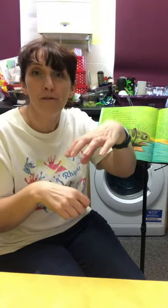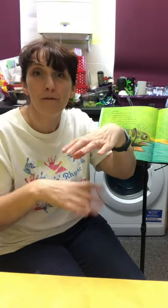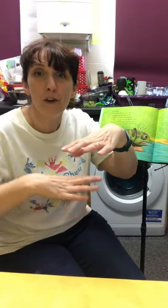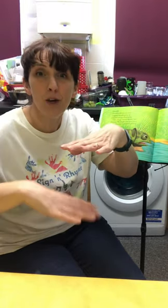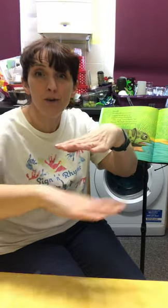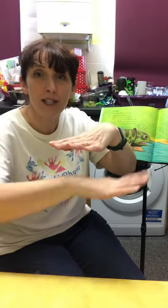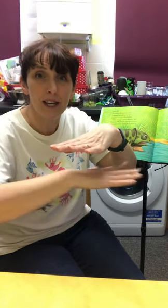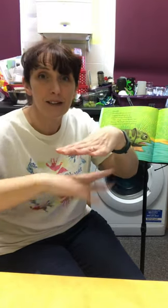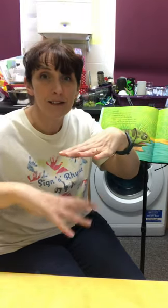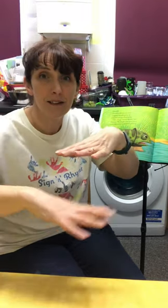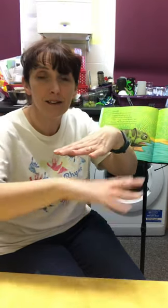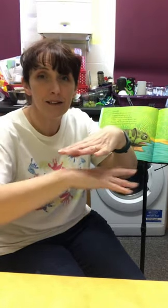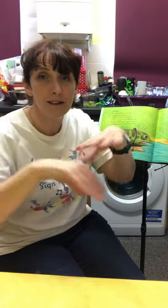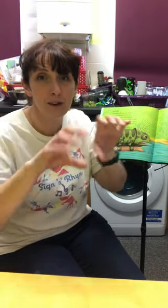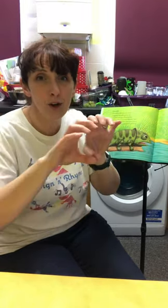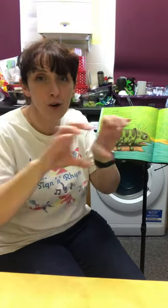floating log.